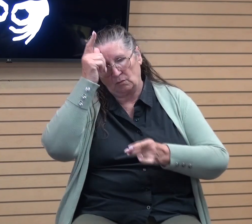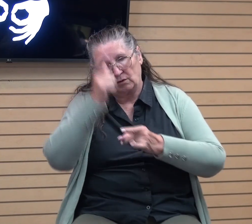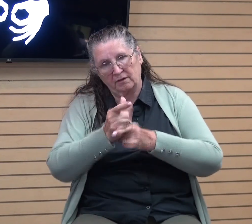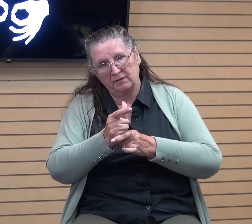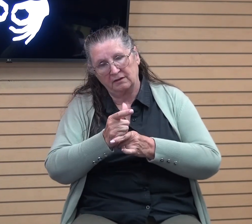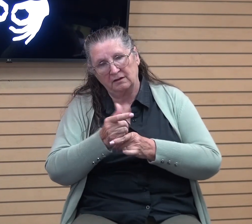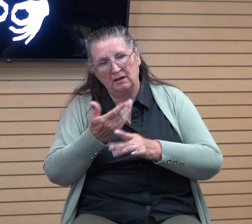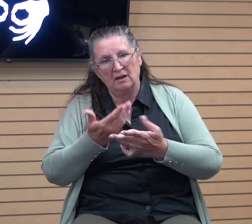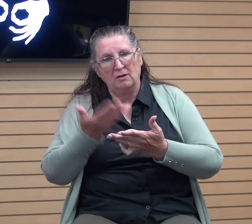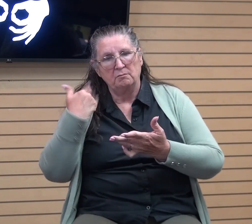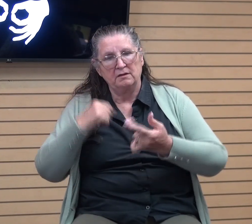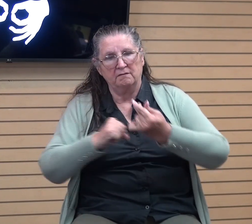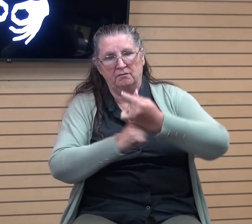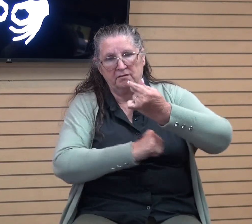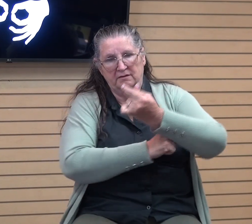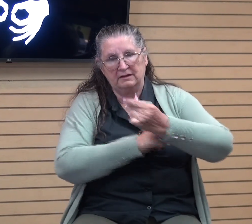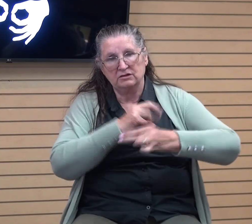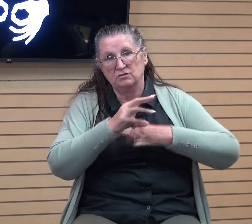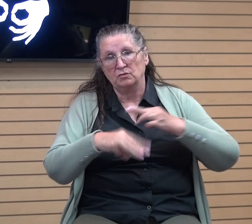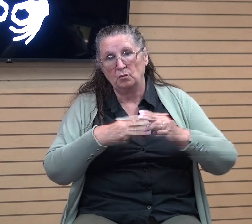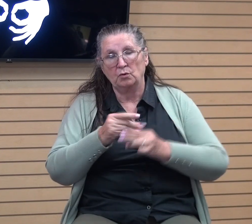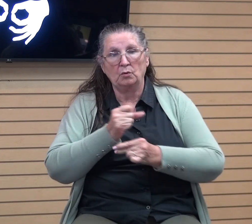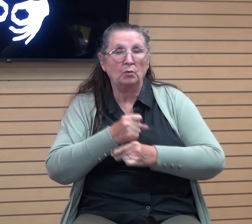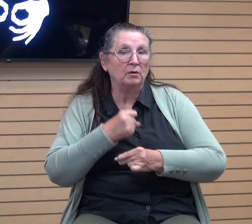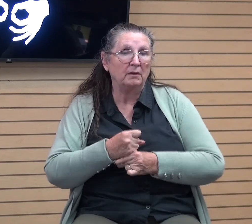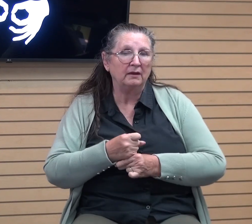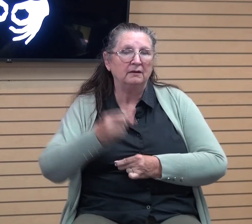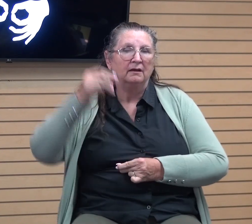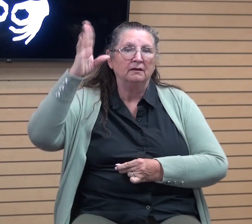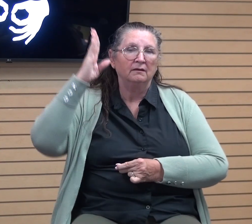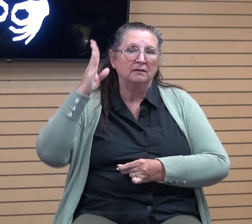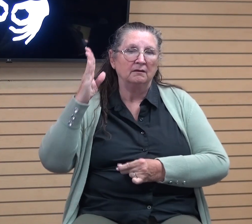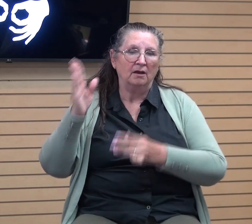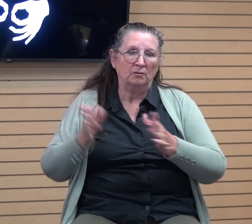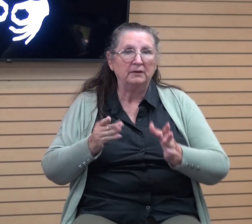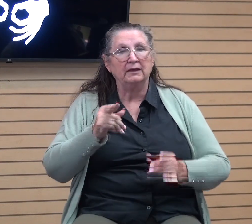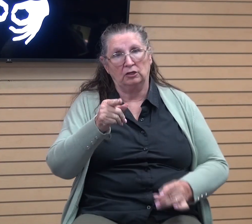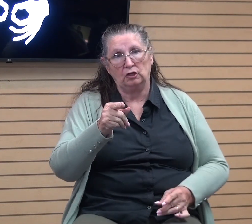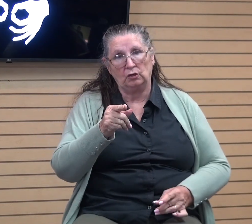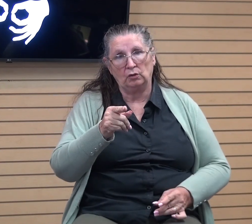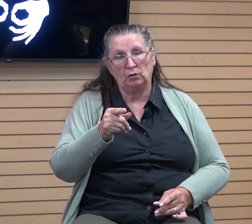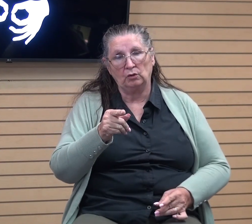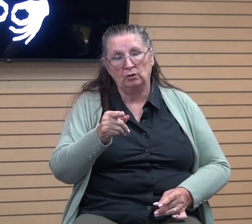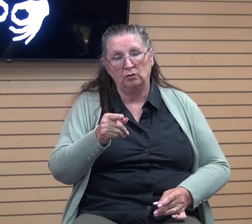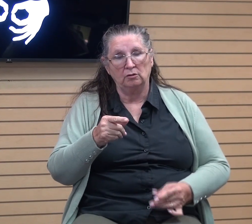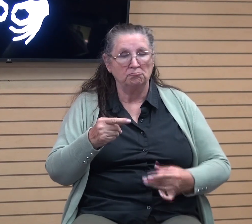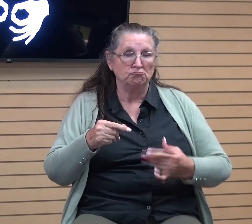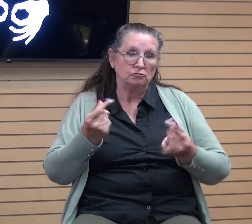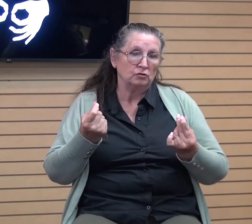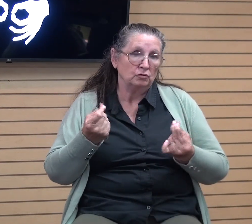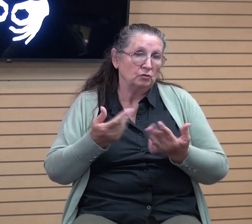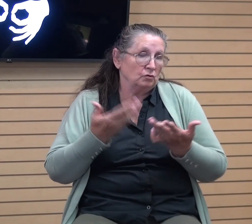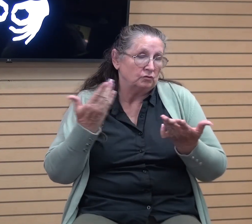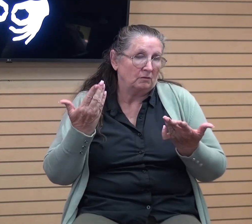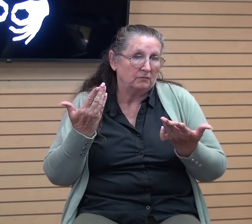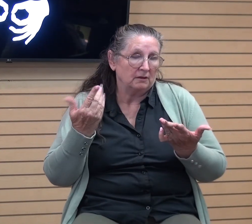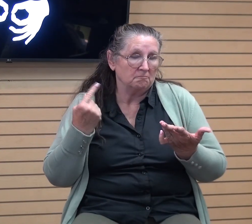before the foundations of the world, God predestined you to something, okay? And that something